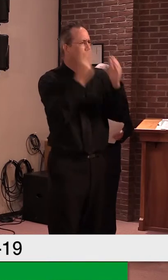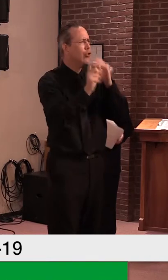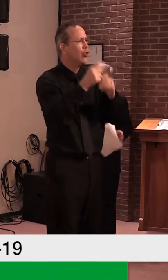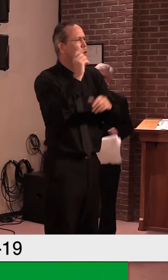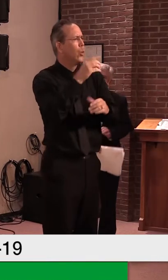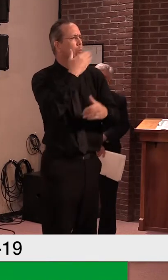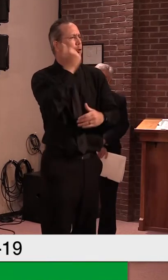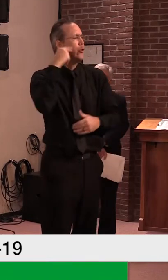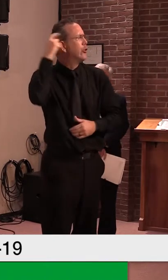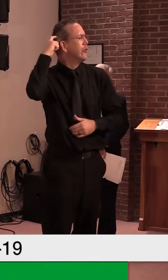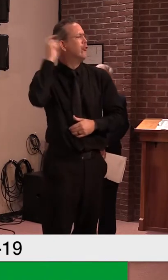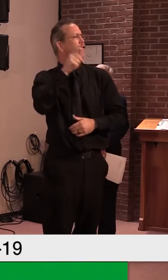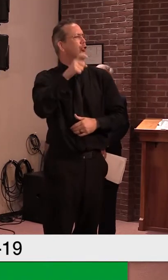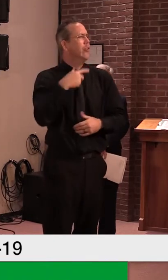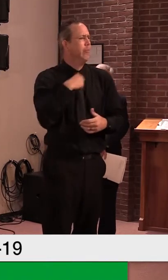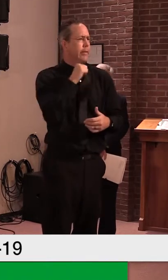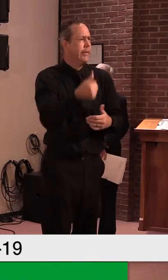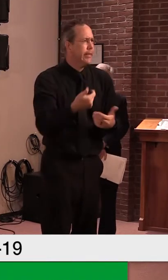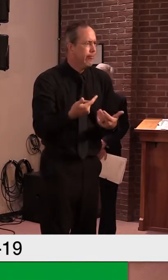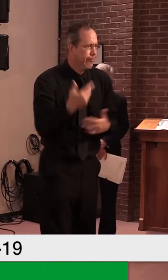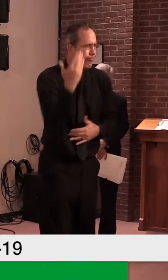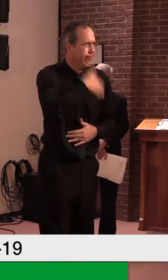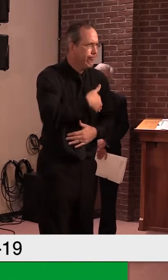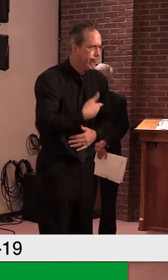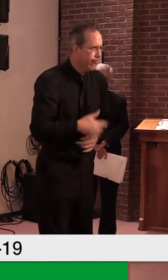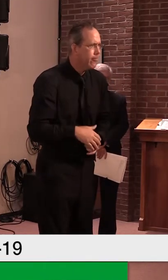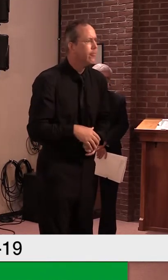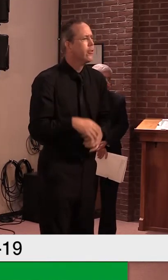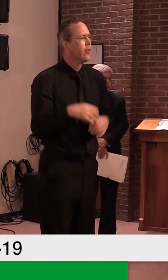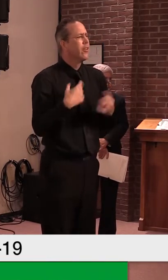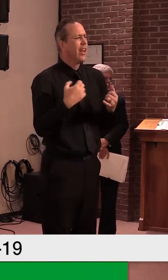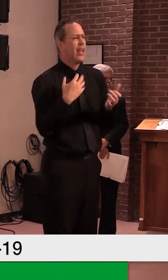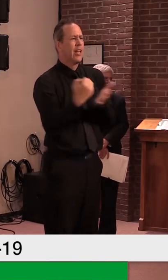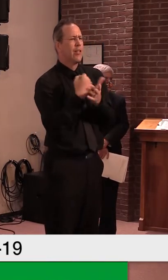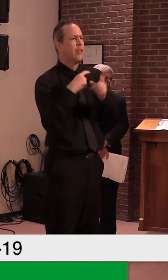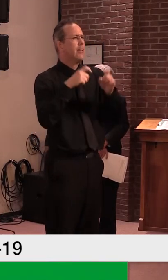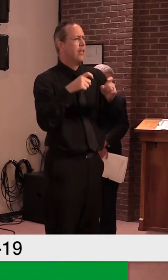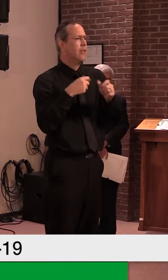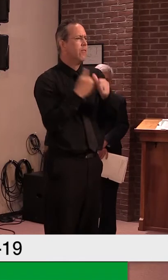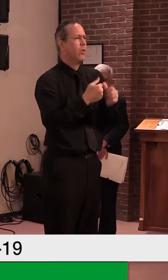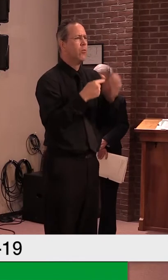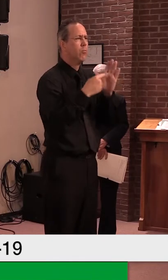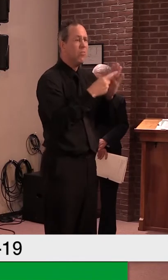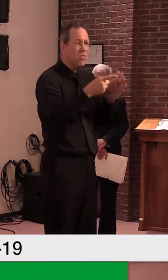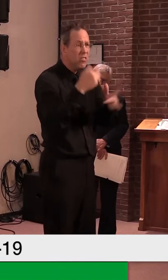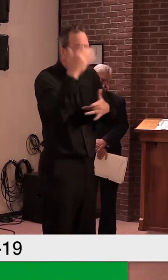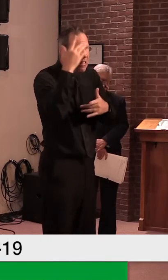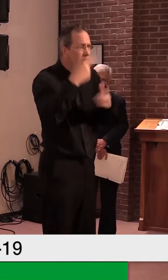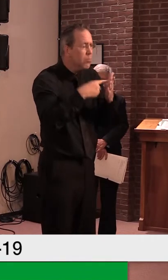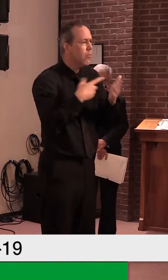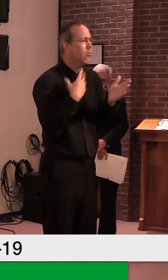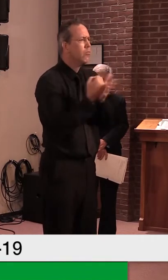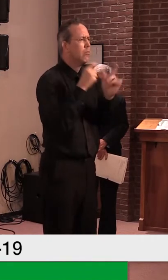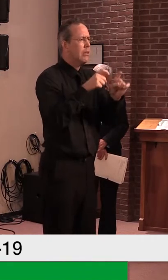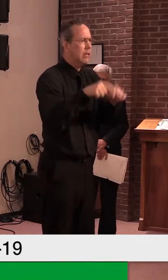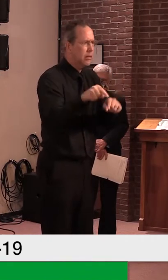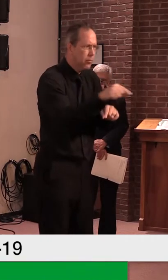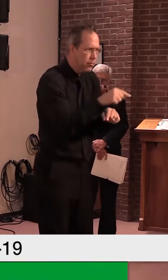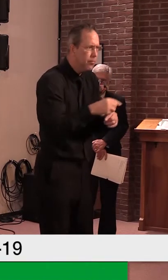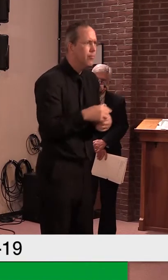testing. They were testing with symptomatic cases and not and not throughout.